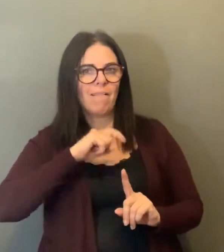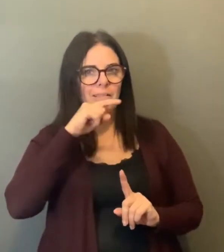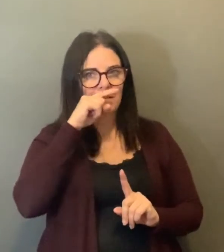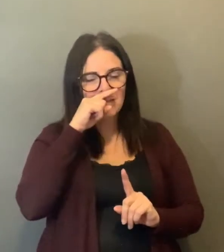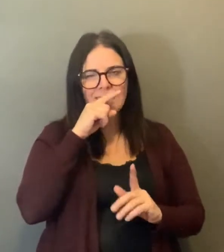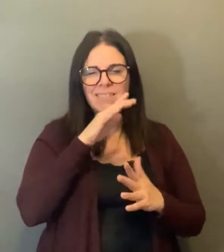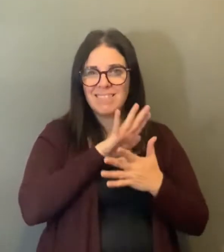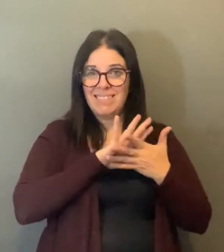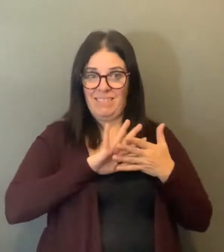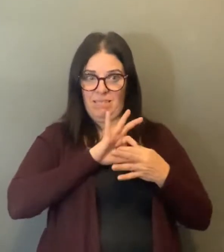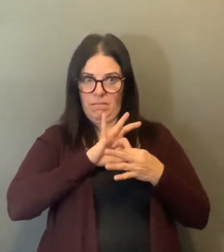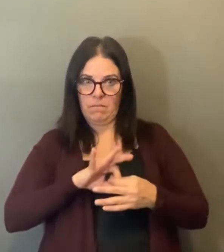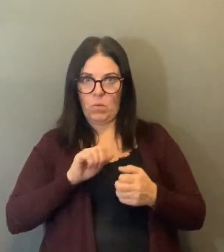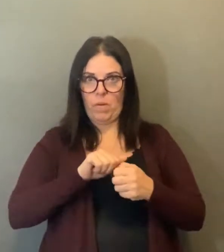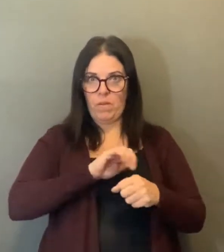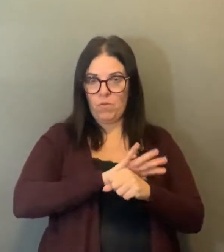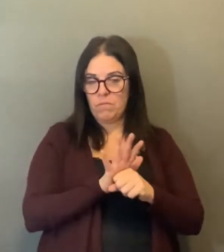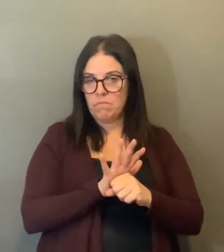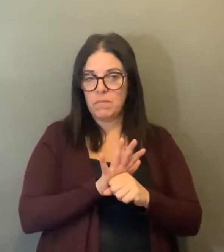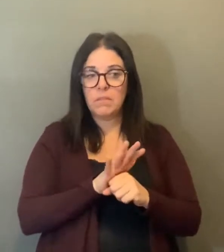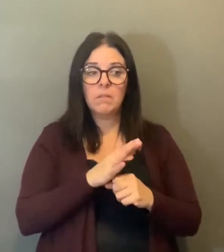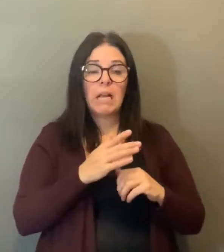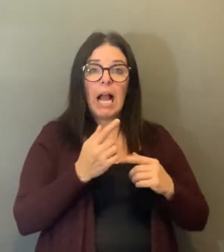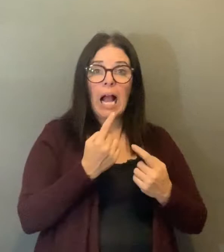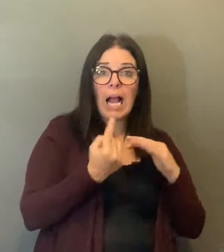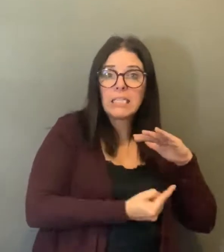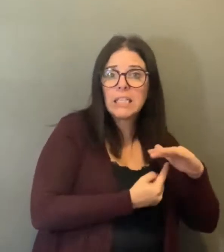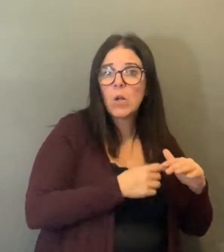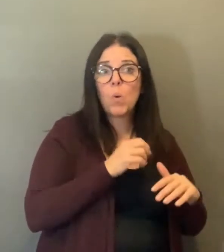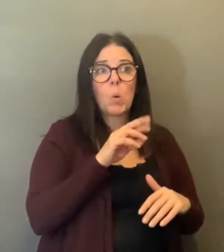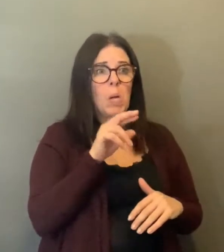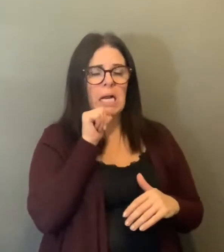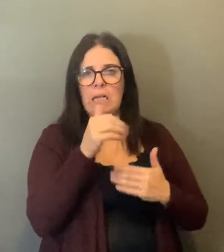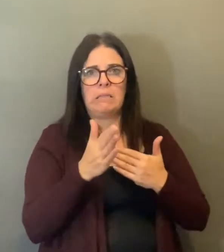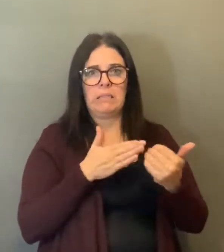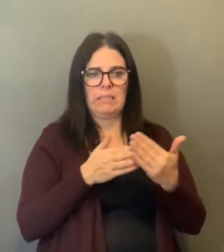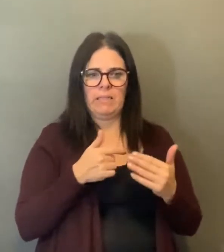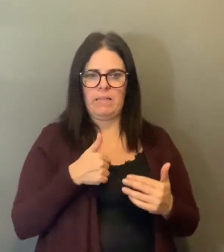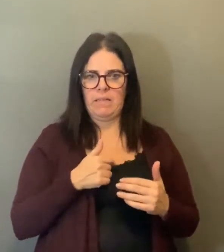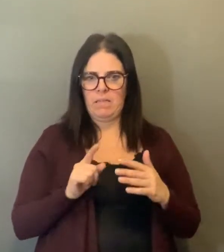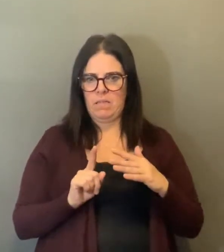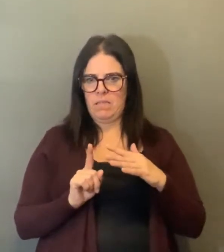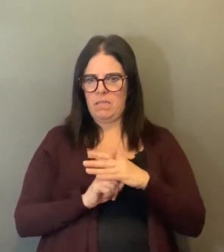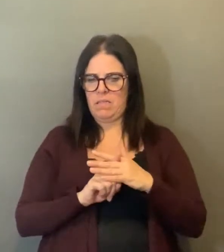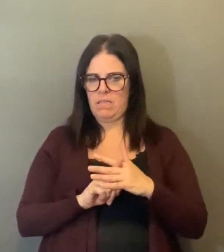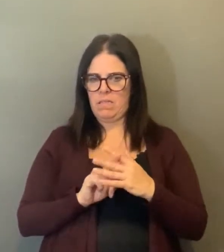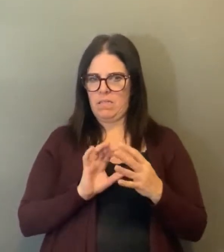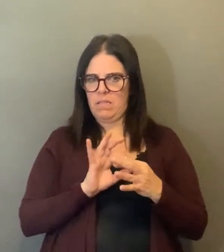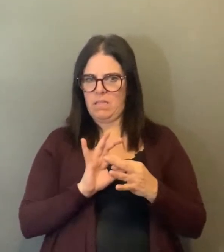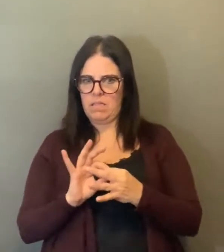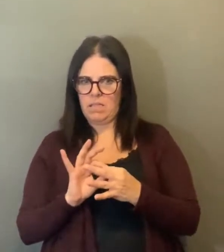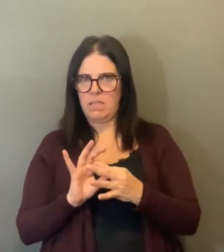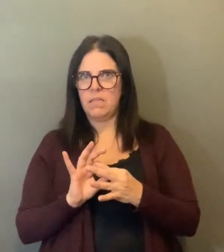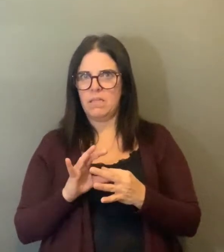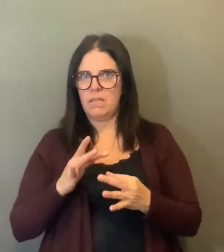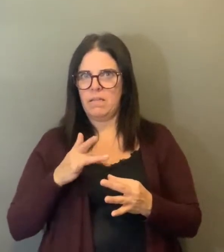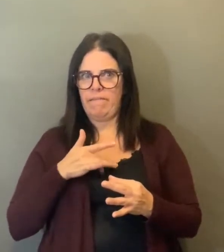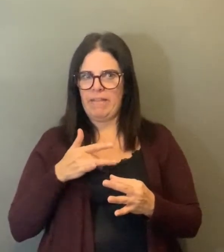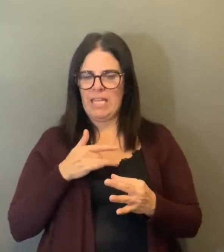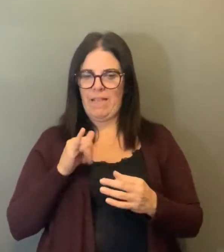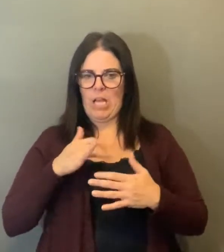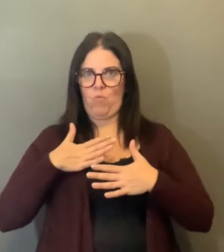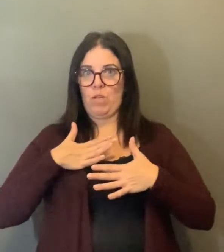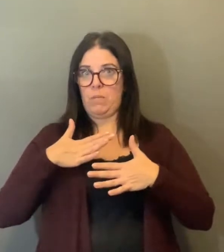if you have symptoms, you shouldn't go to work, period. Whether you're talking about people who are in self-isolation or they were in not self-isolation,